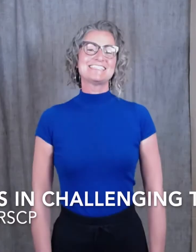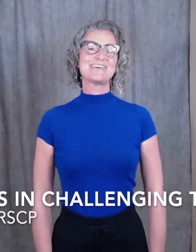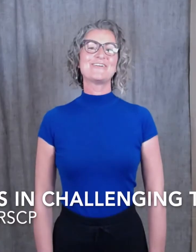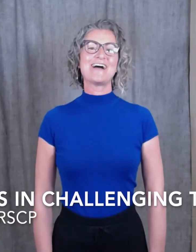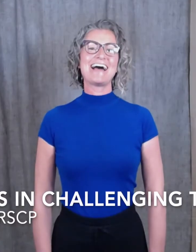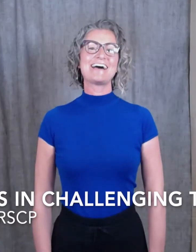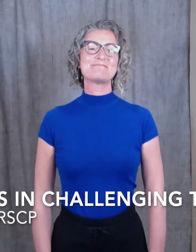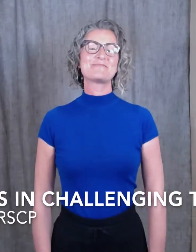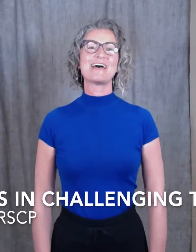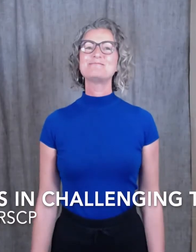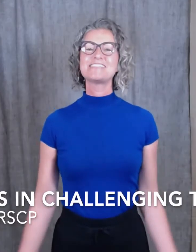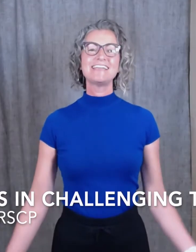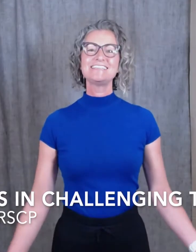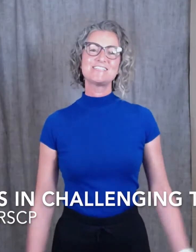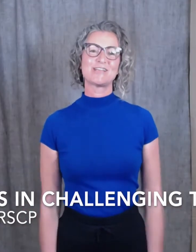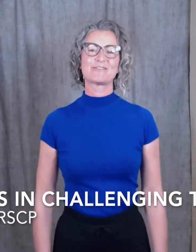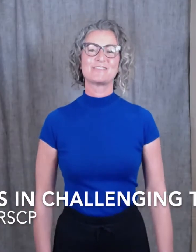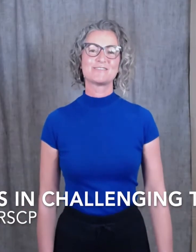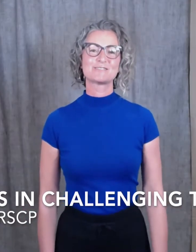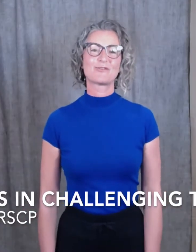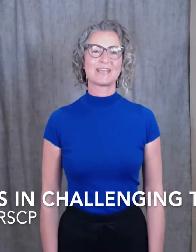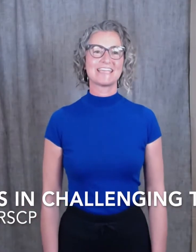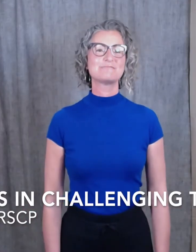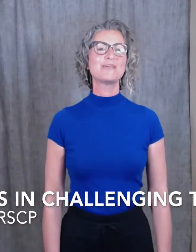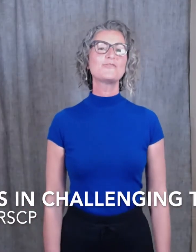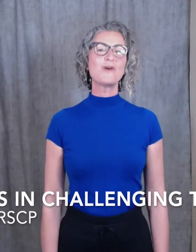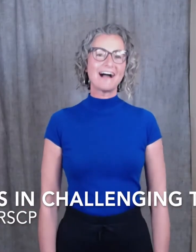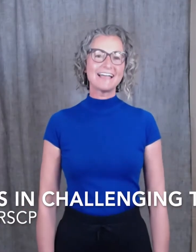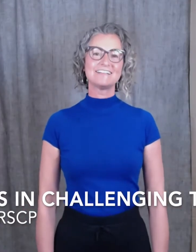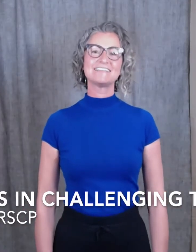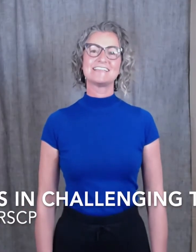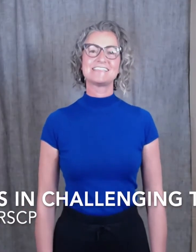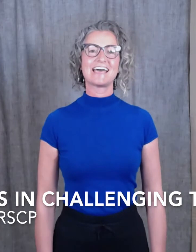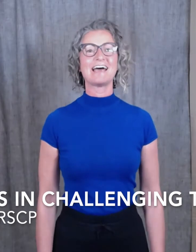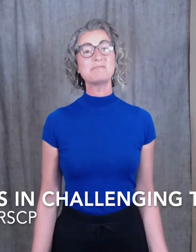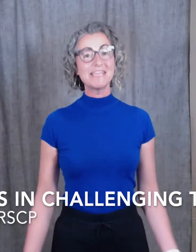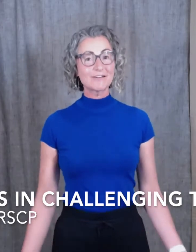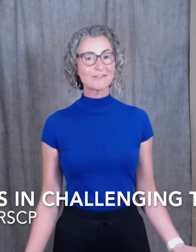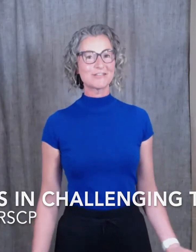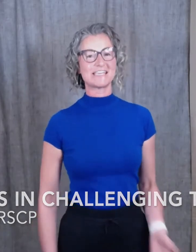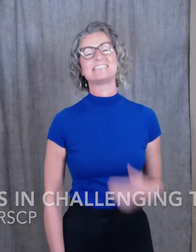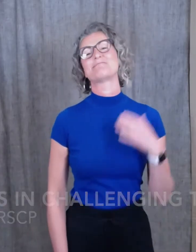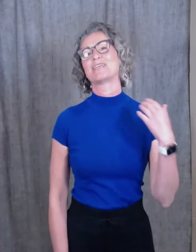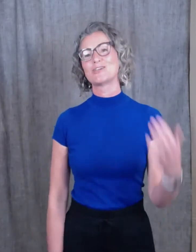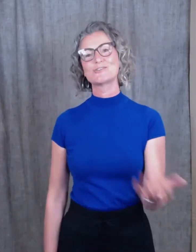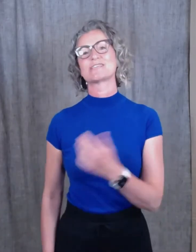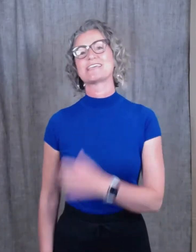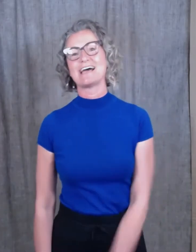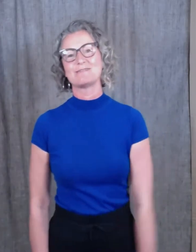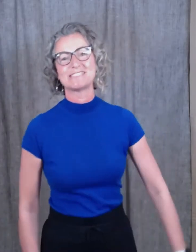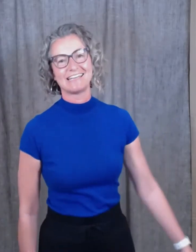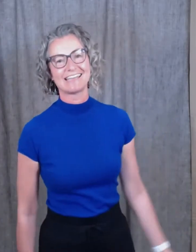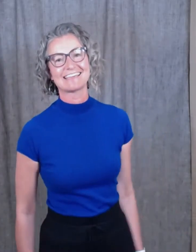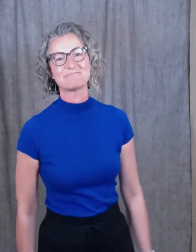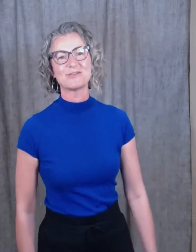So I'm delighted to share with you this morning. It's been a while and I'm here every Sunday, but usually I'm sitting at the computer